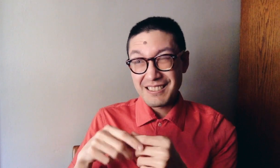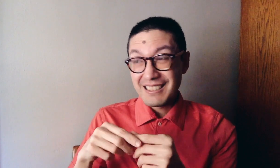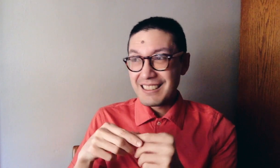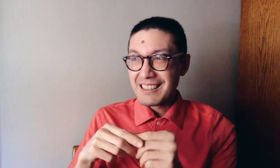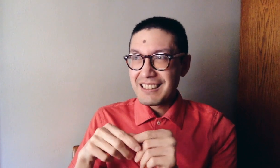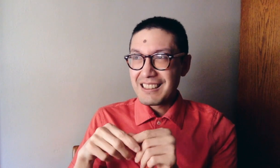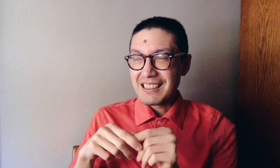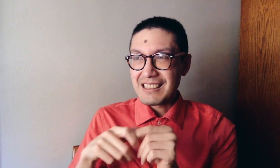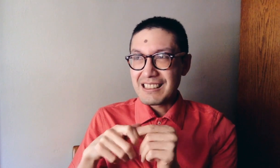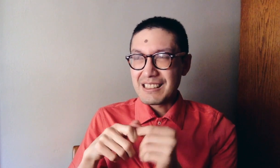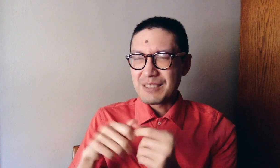Uh,